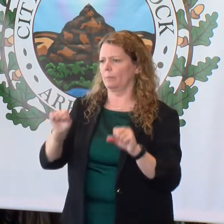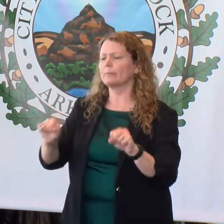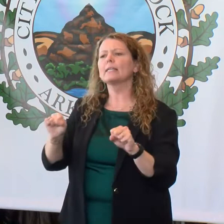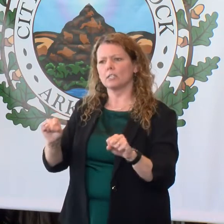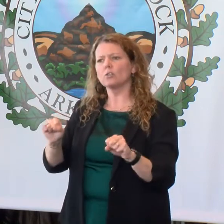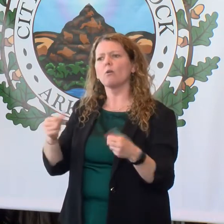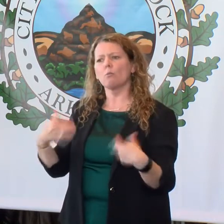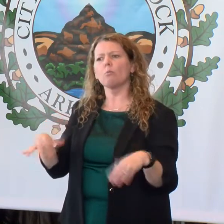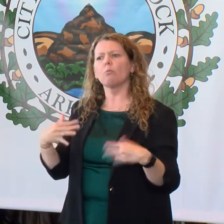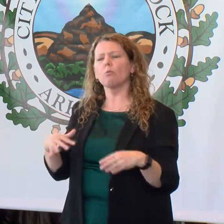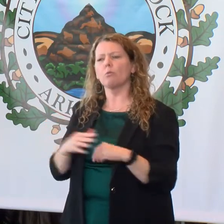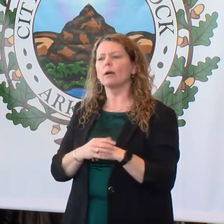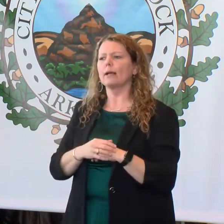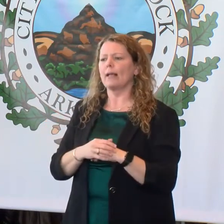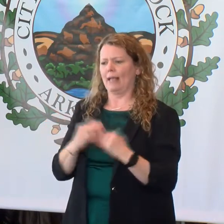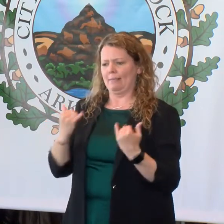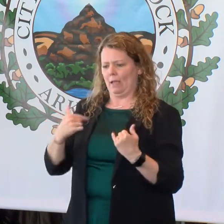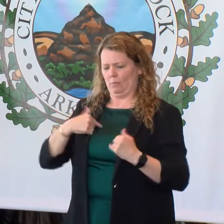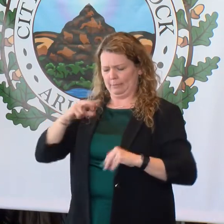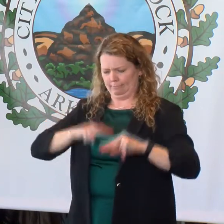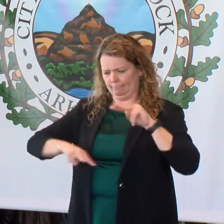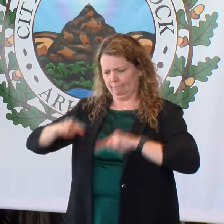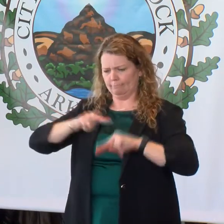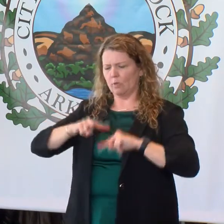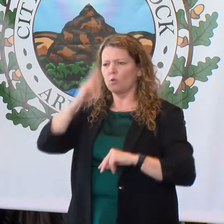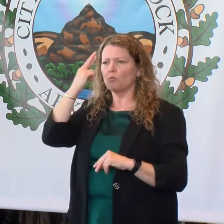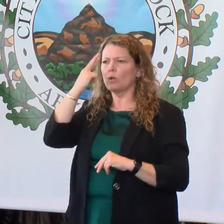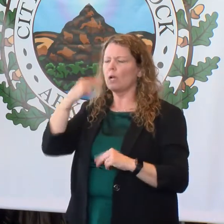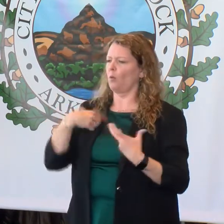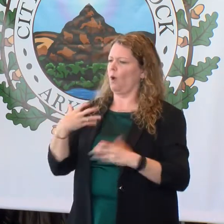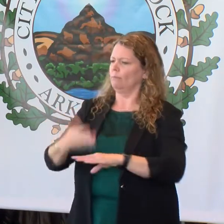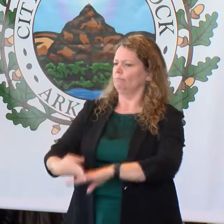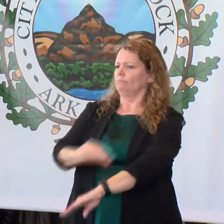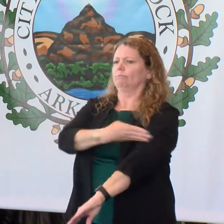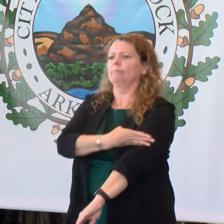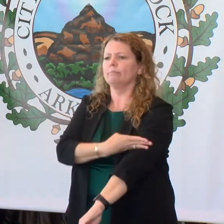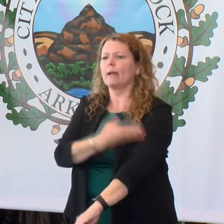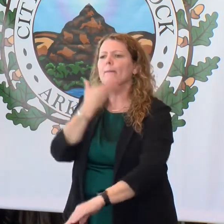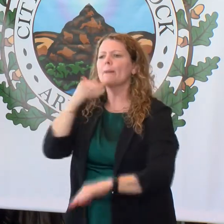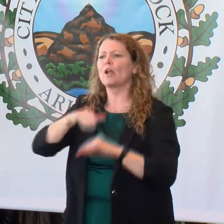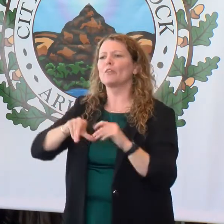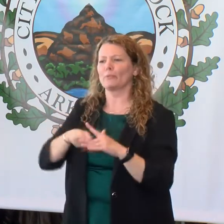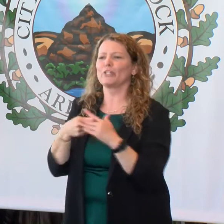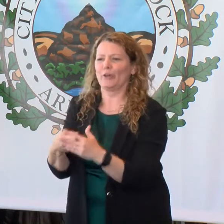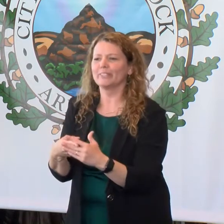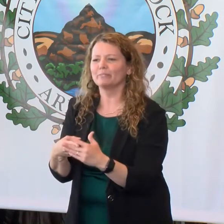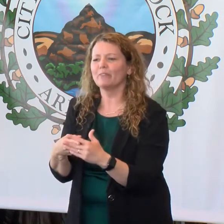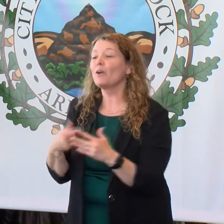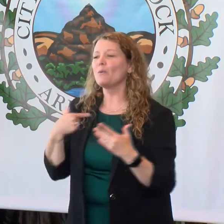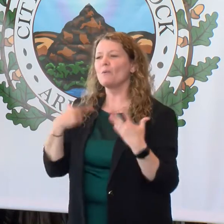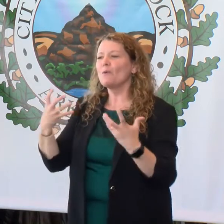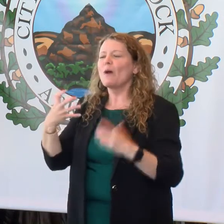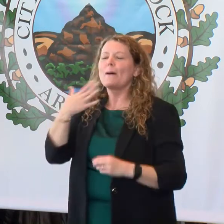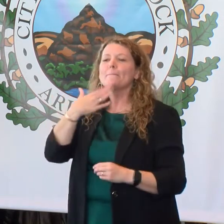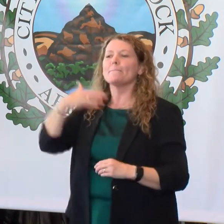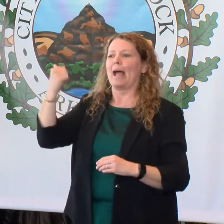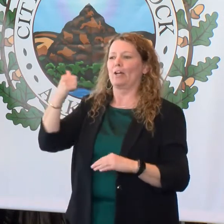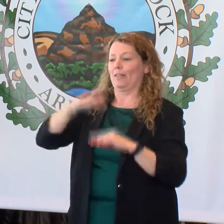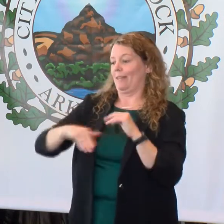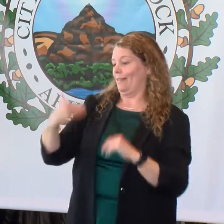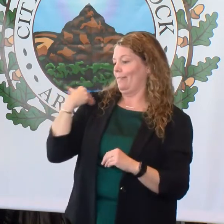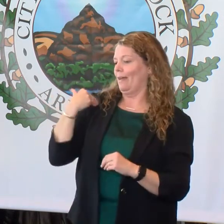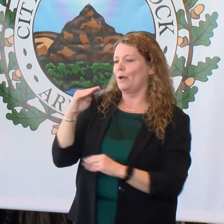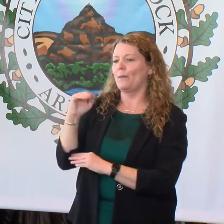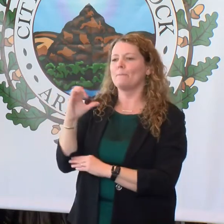that's truly where you come to a period in time that we want to be better than our beginnings. We want to be better than March